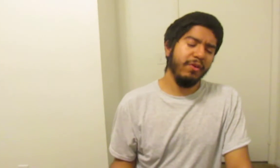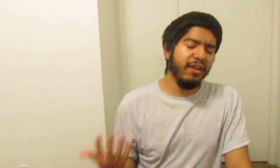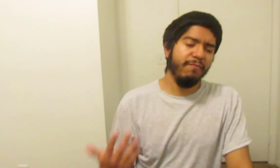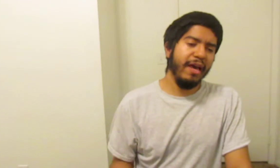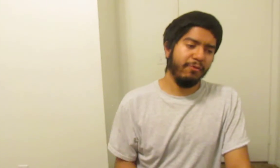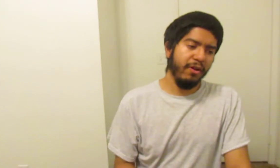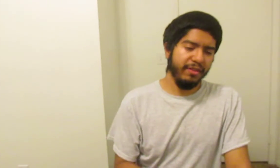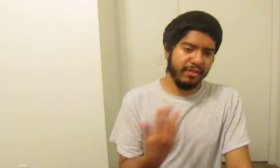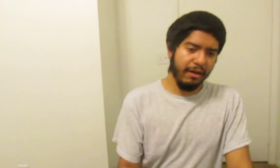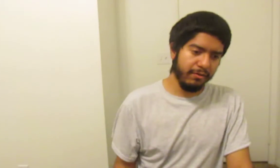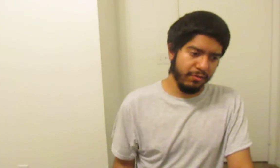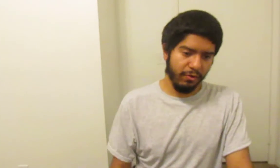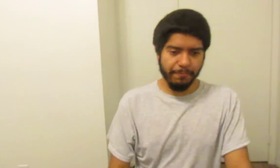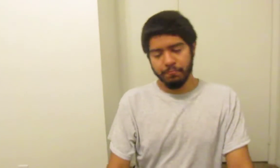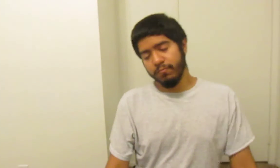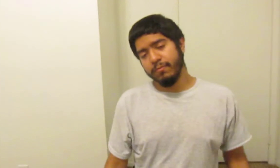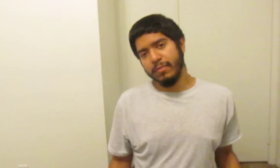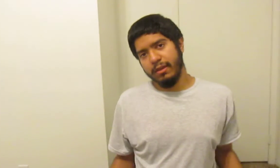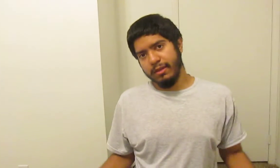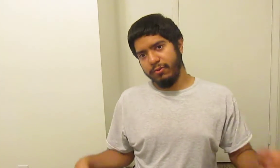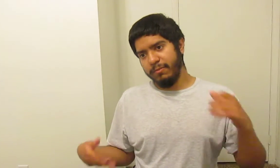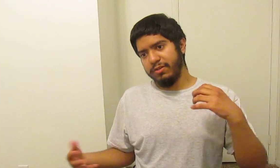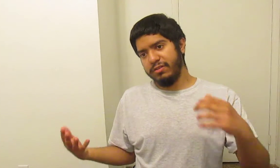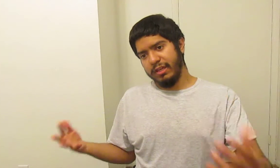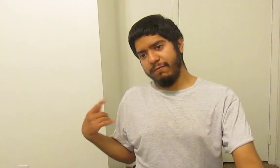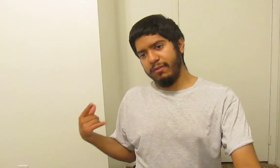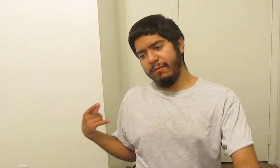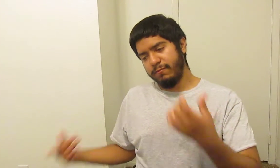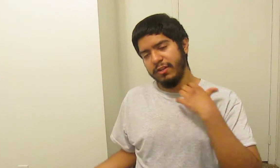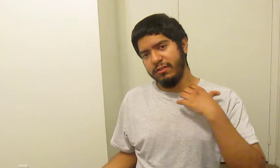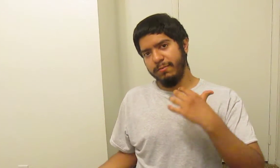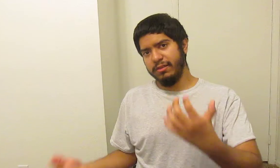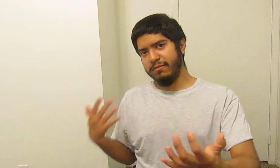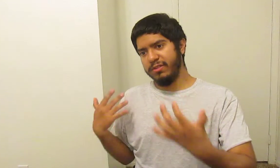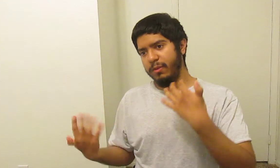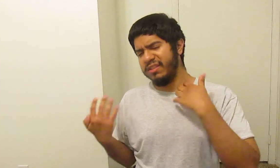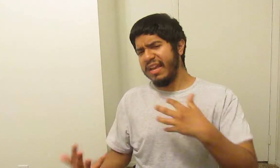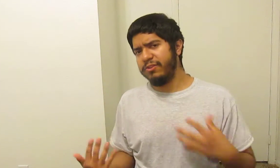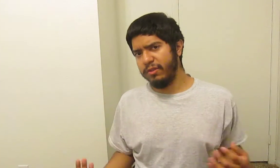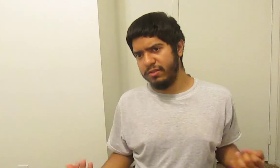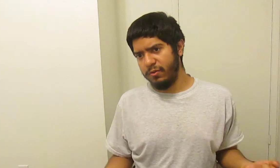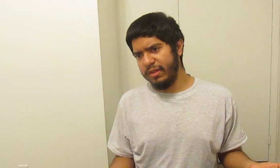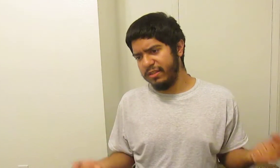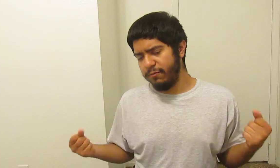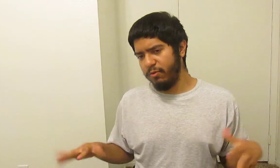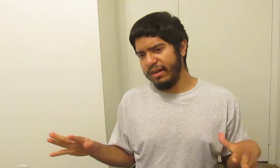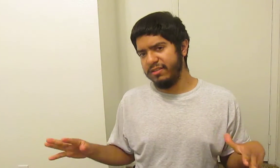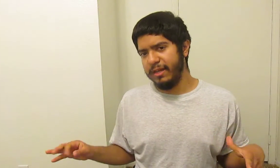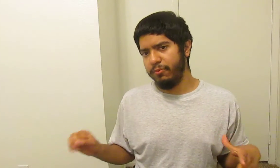enough background on these characters, where they pretty much give information about themselves naturally. So, I'd say from a writing standpoint,